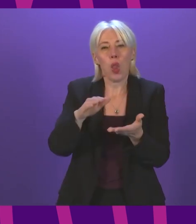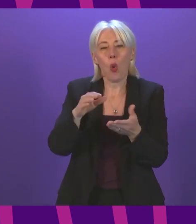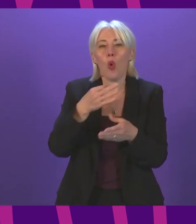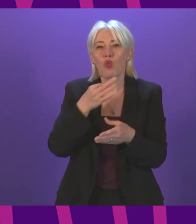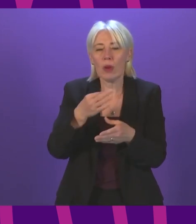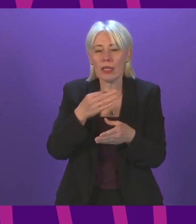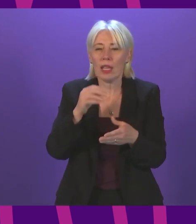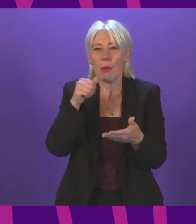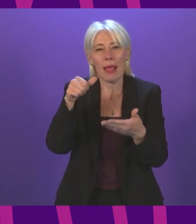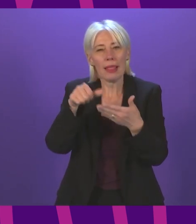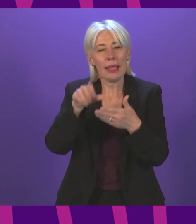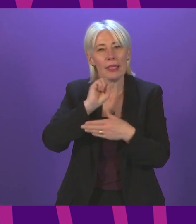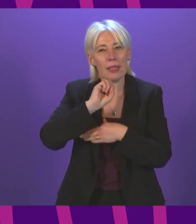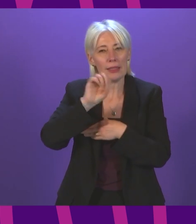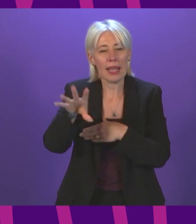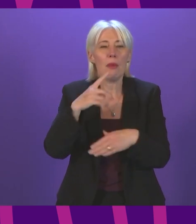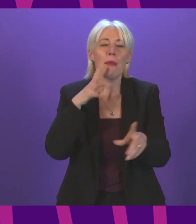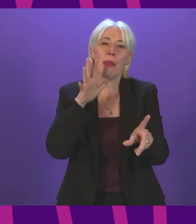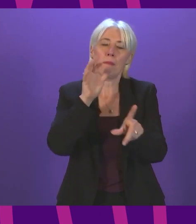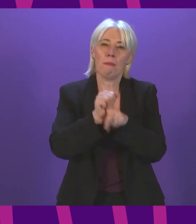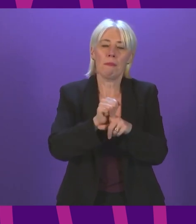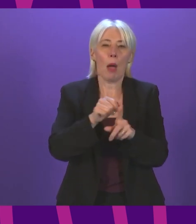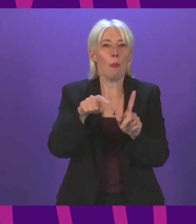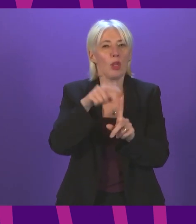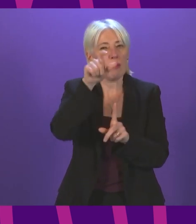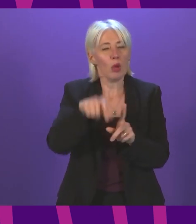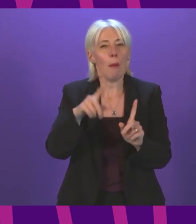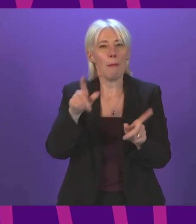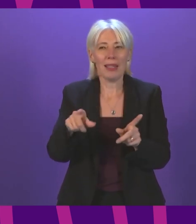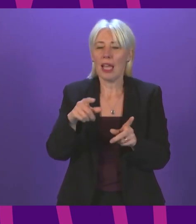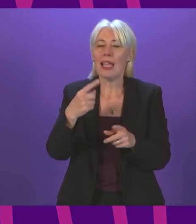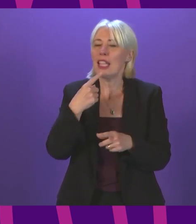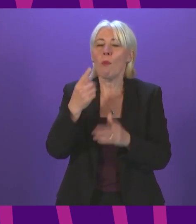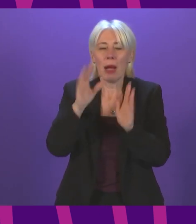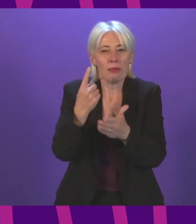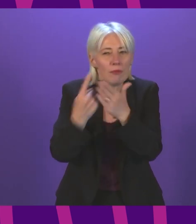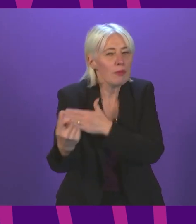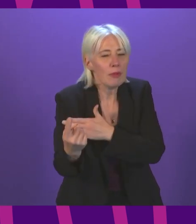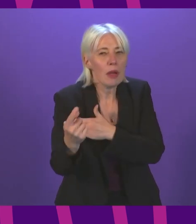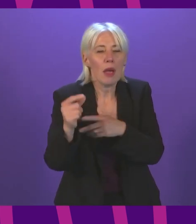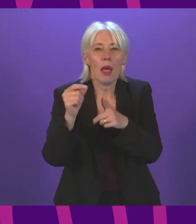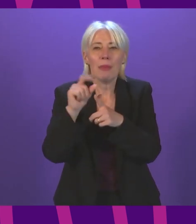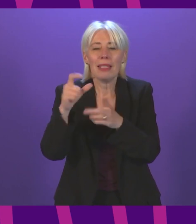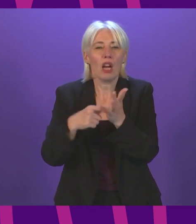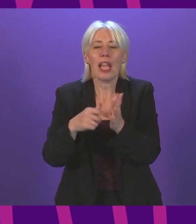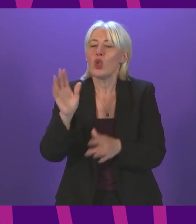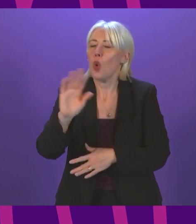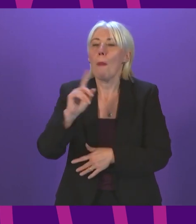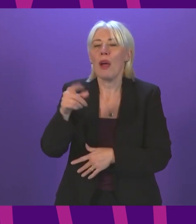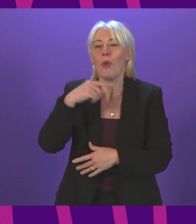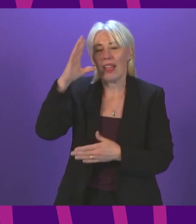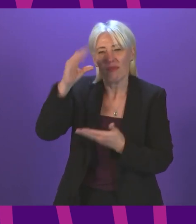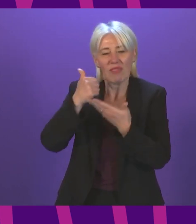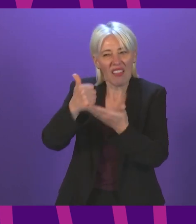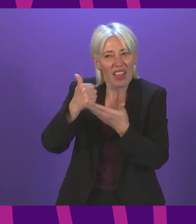will be sent where positive cases are identified. There will not be a request to self-isolate pending a PCR test, but advice will be given.